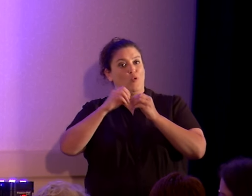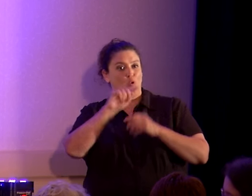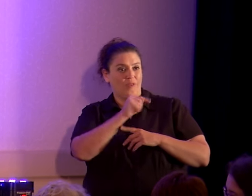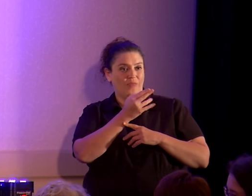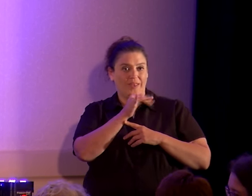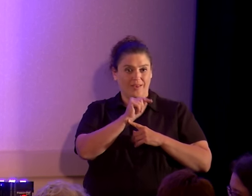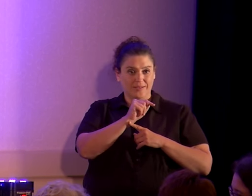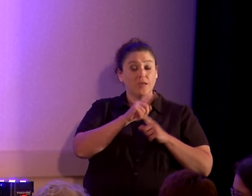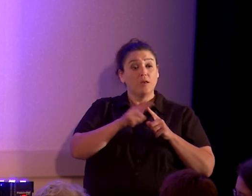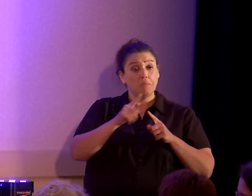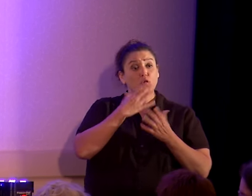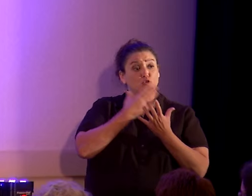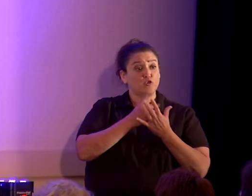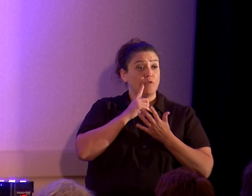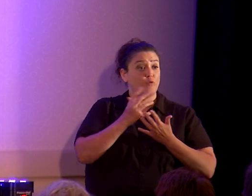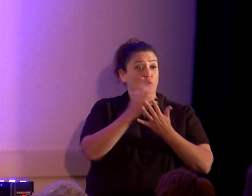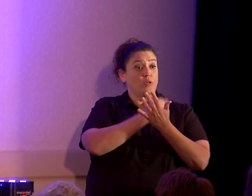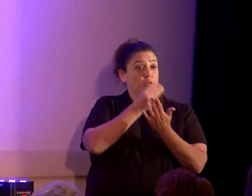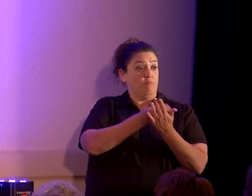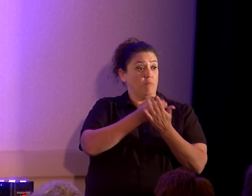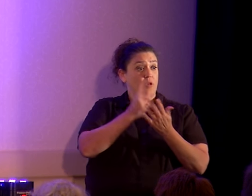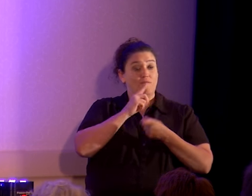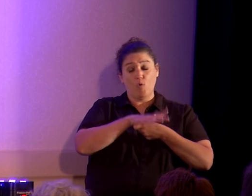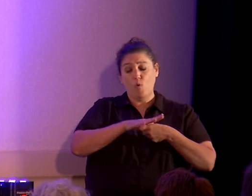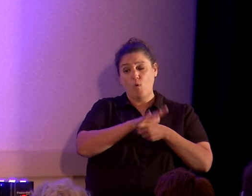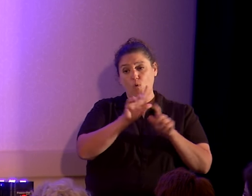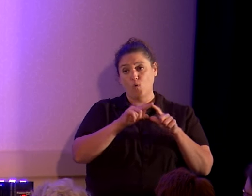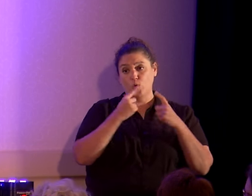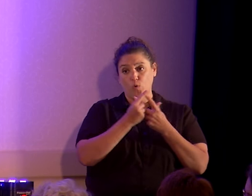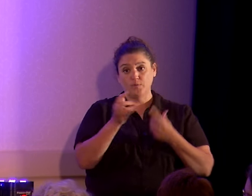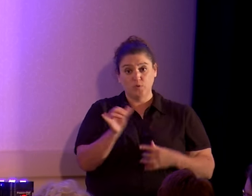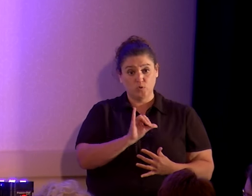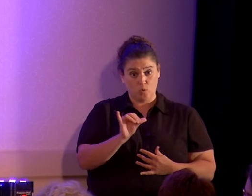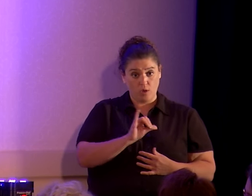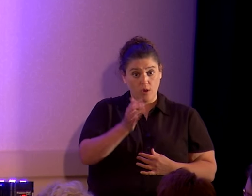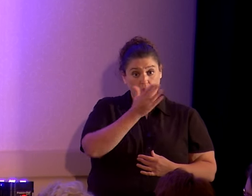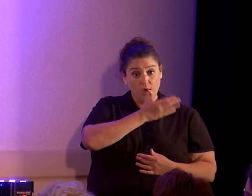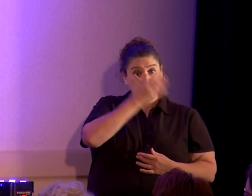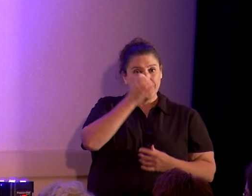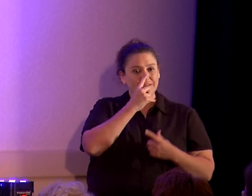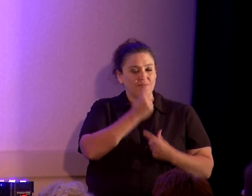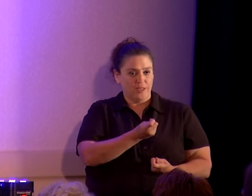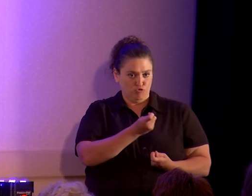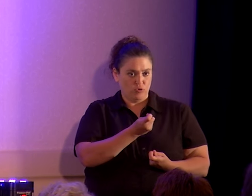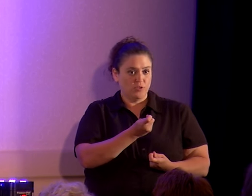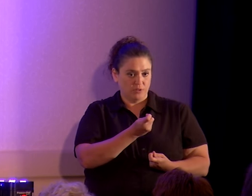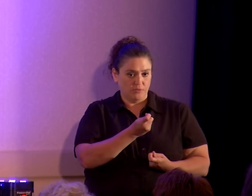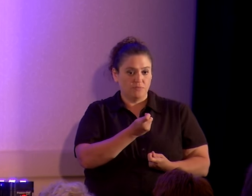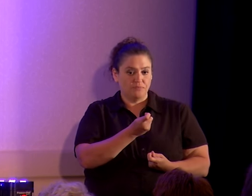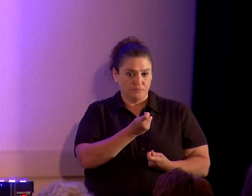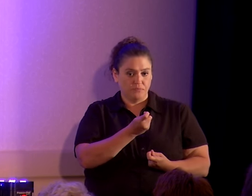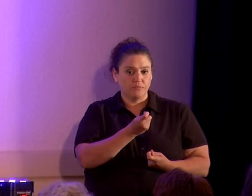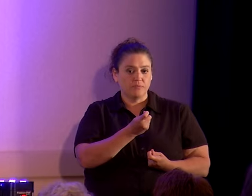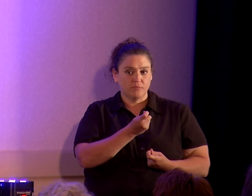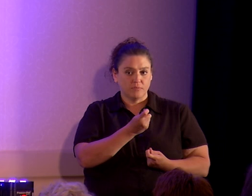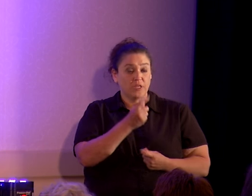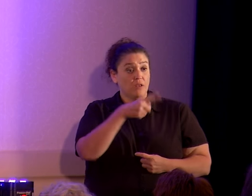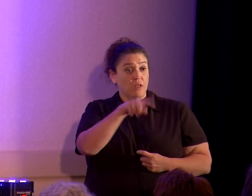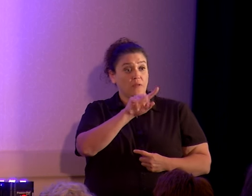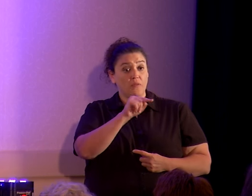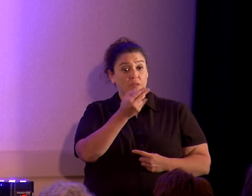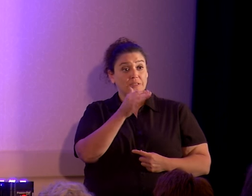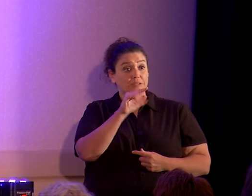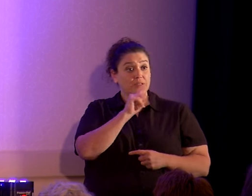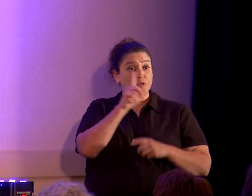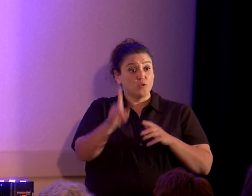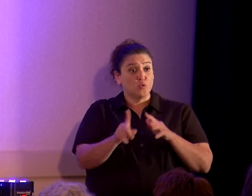But they're good for raising money for local groups as well, because there's the interest. And these theists that show up at these